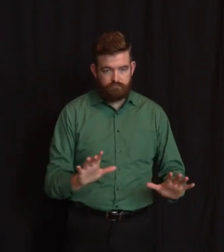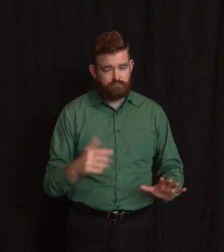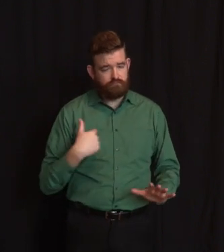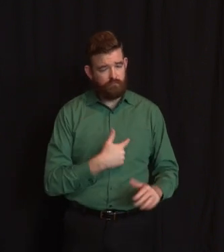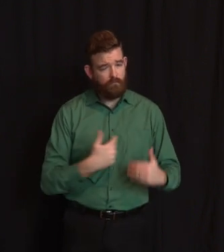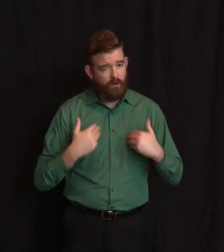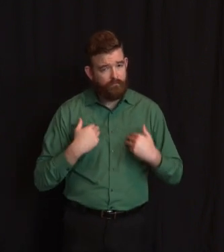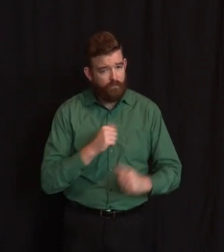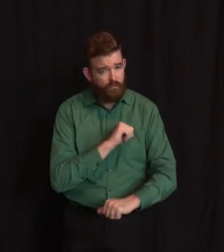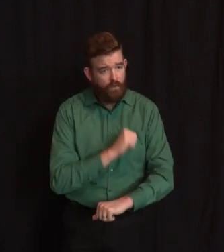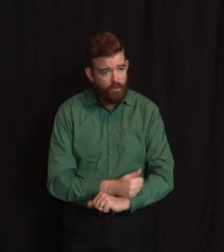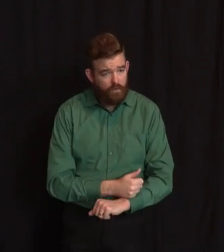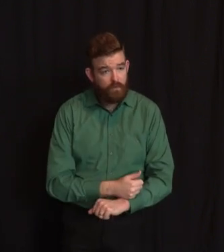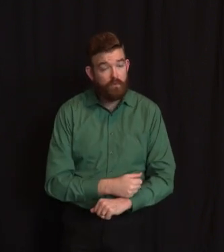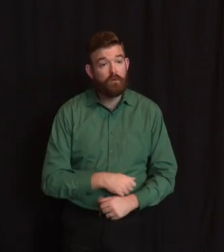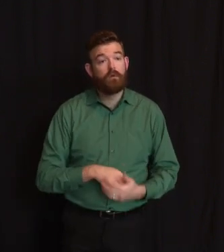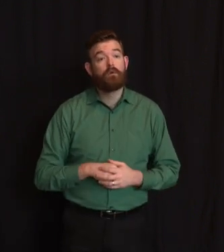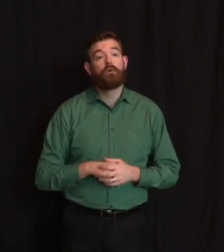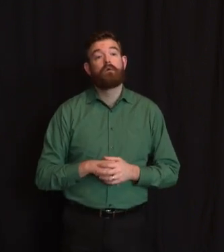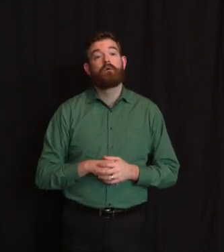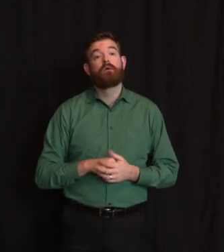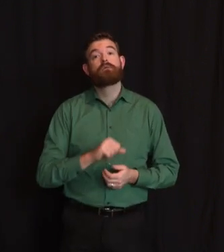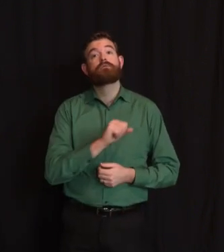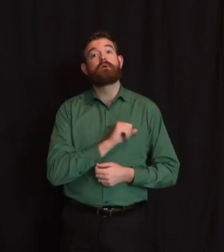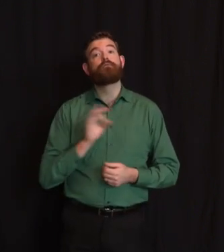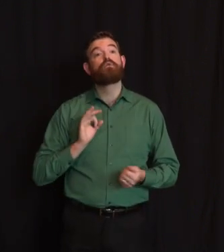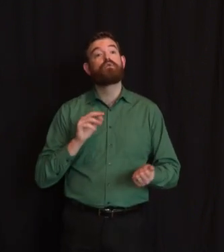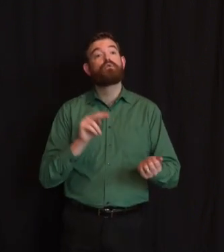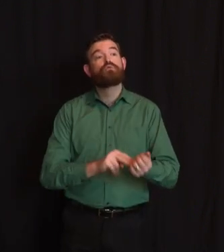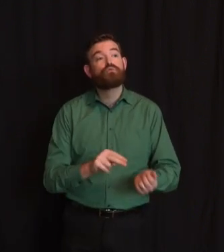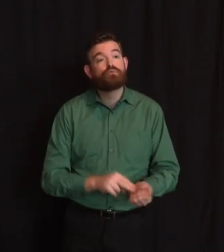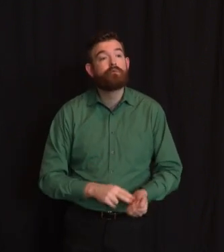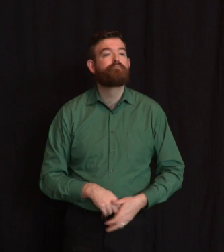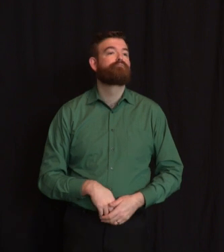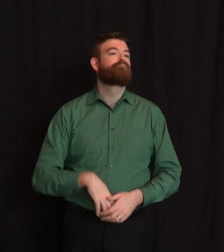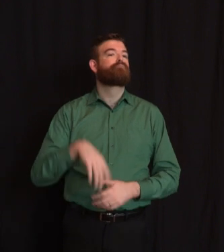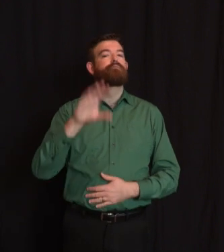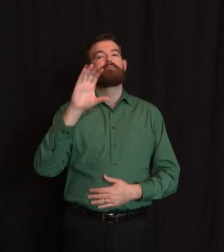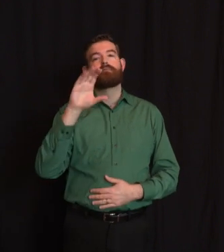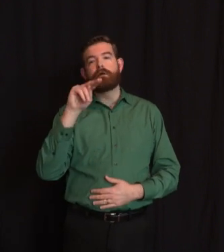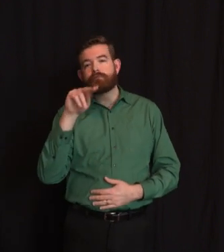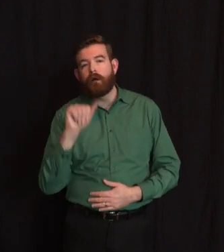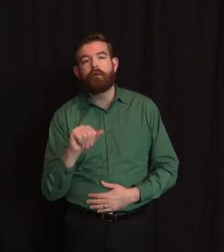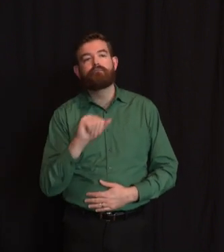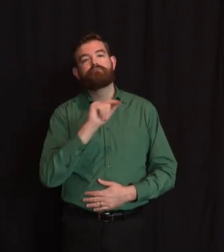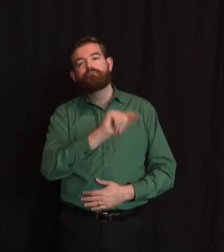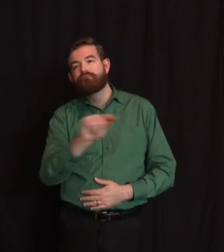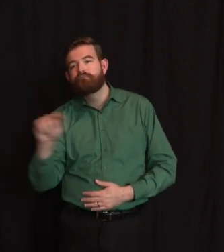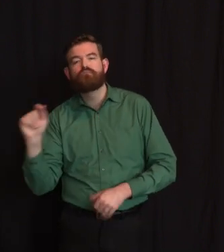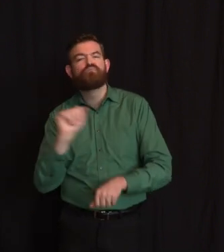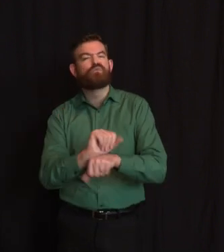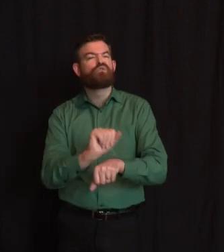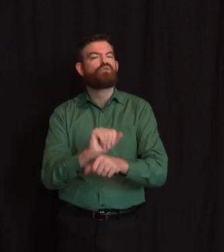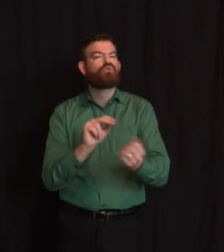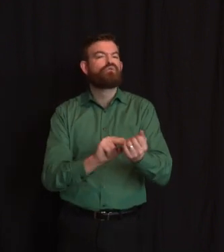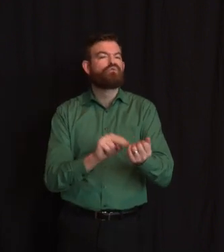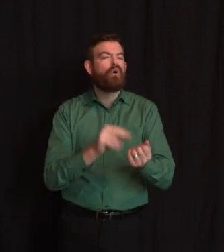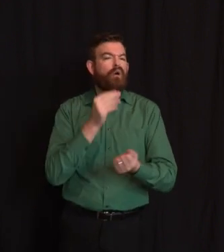Is, because of perhaps not the robust enough testing regime, is it possible it's undercounted on the one hand? And your